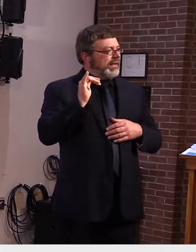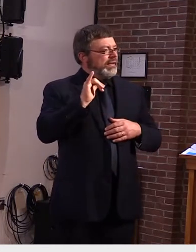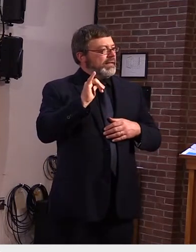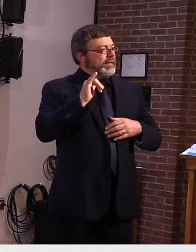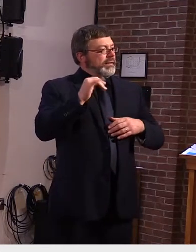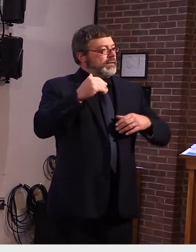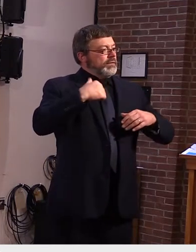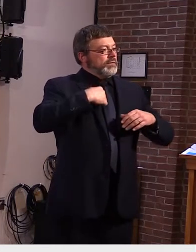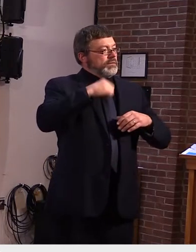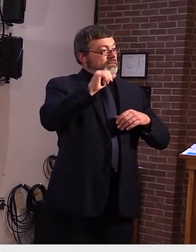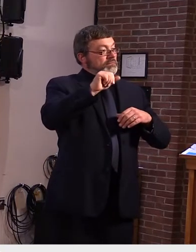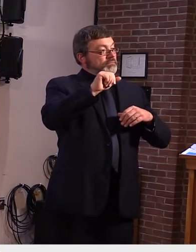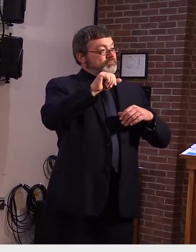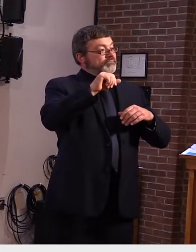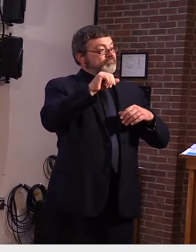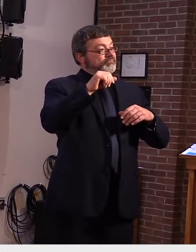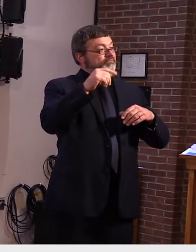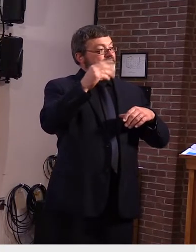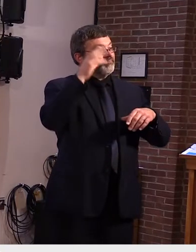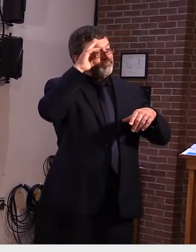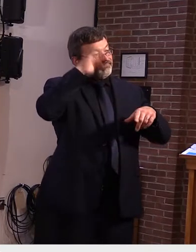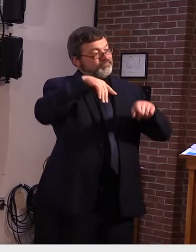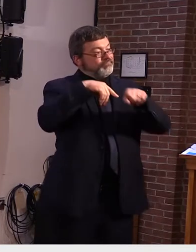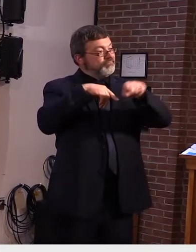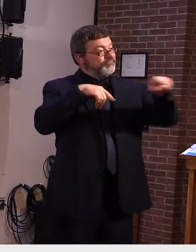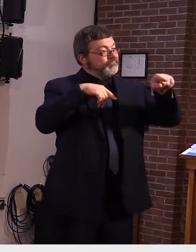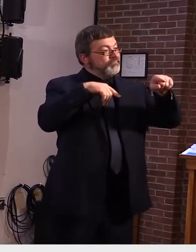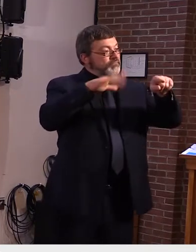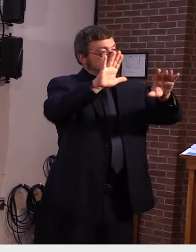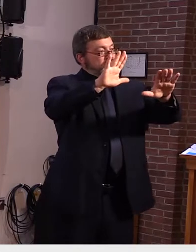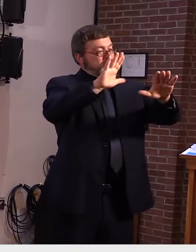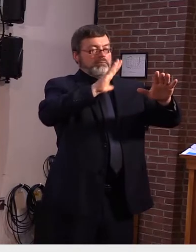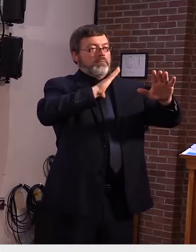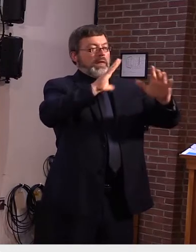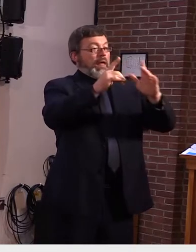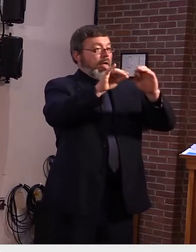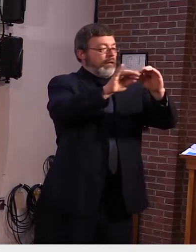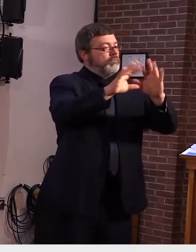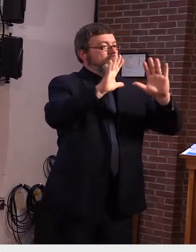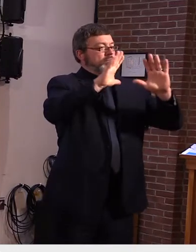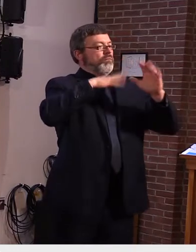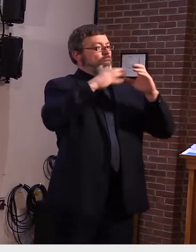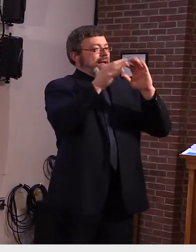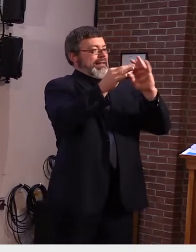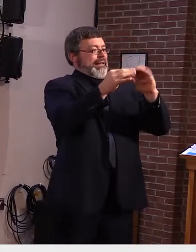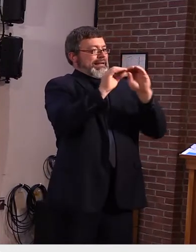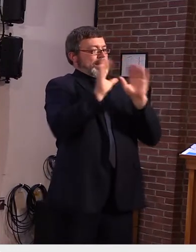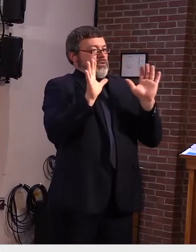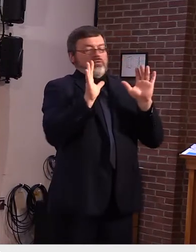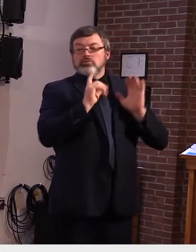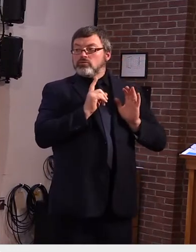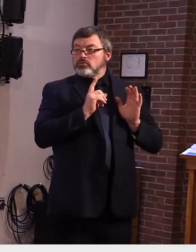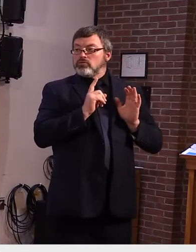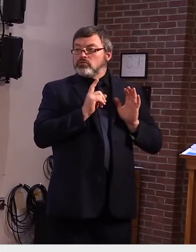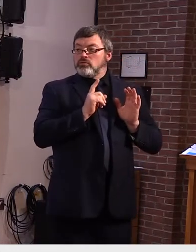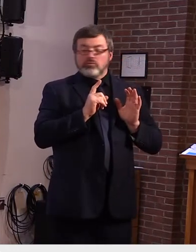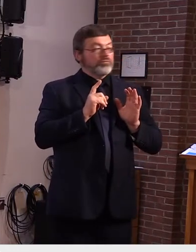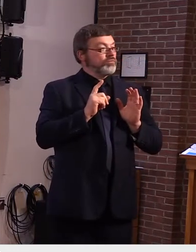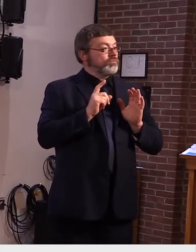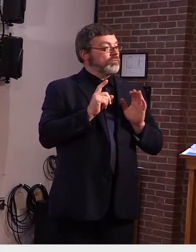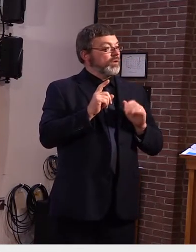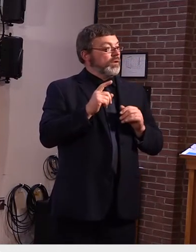uh protective uh first of all let